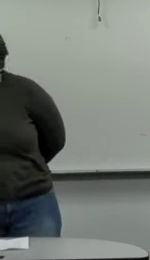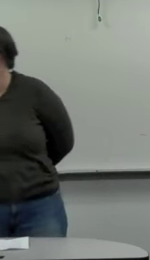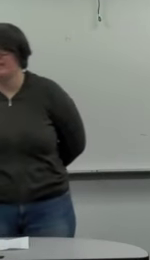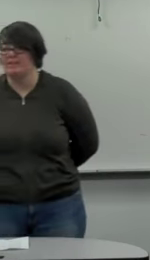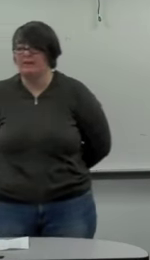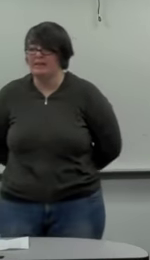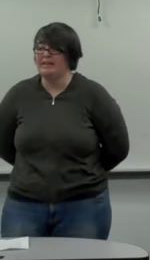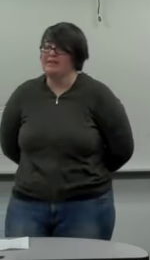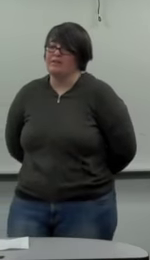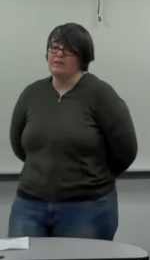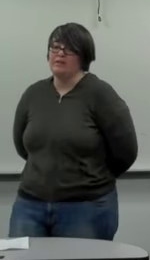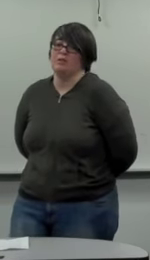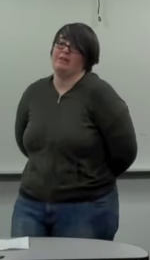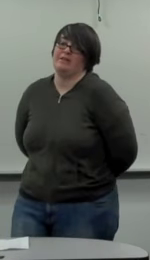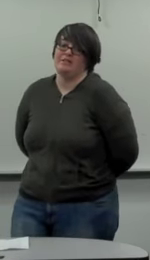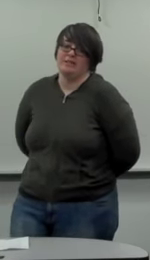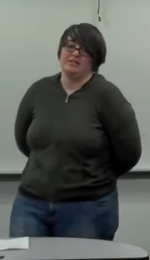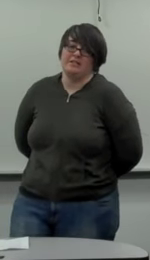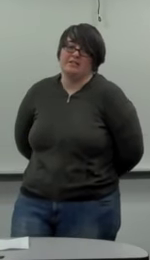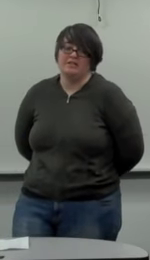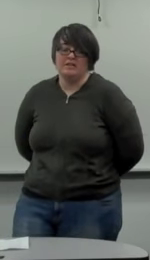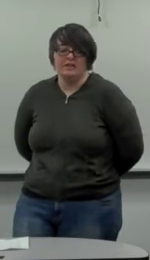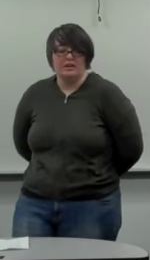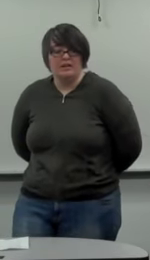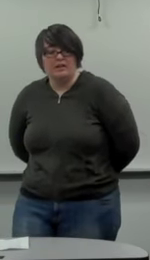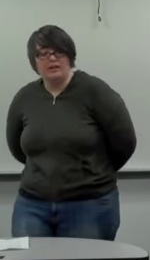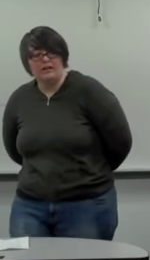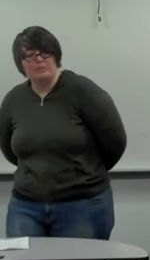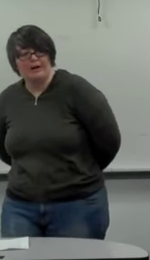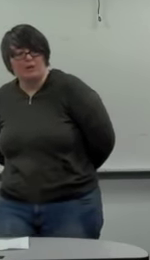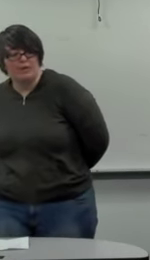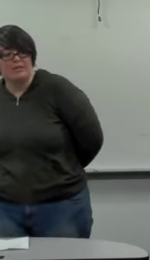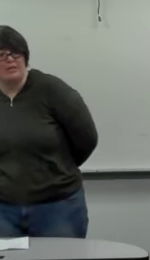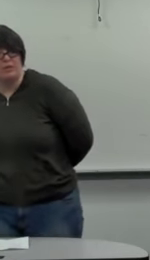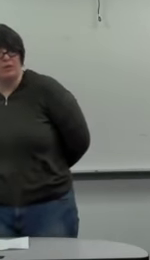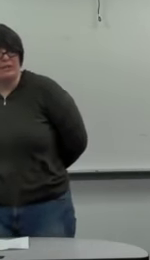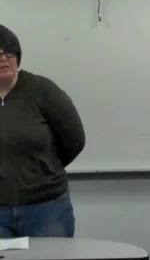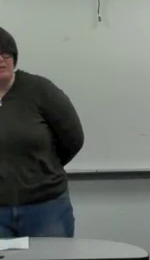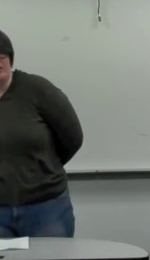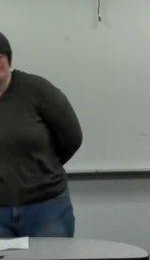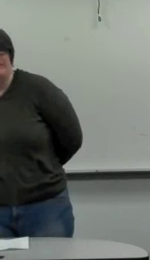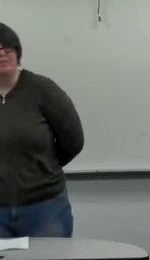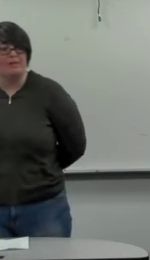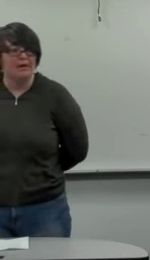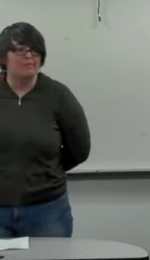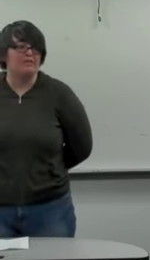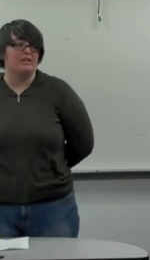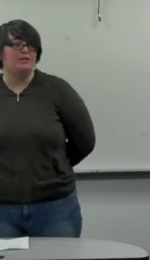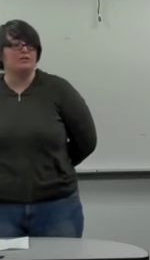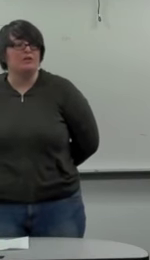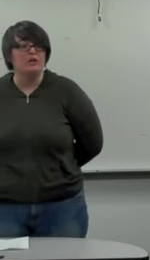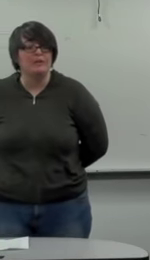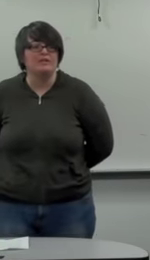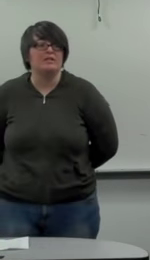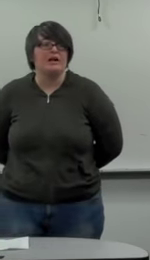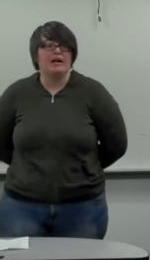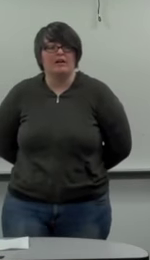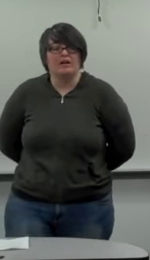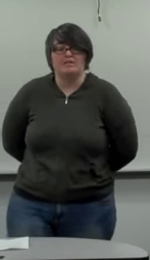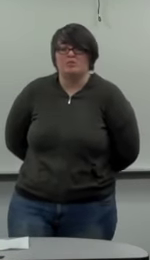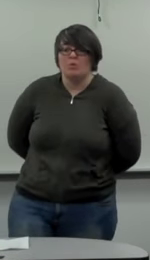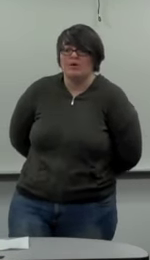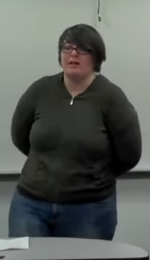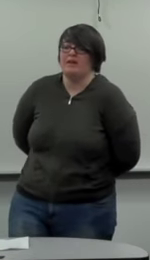And don't forget that malaria is also a parasitic disease, caused by a one-celled organism that's transmitted by mosquitoes to humans,